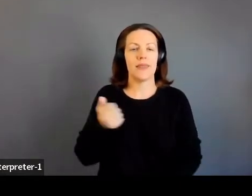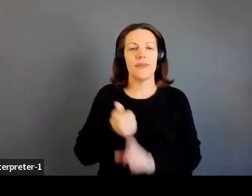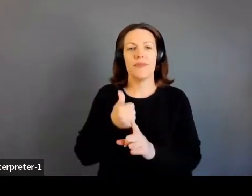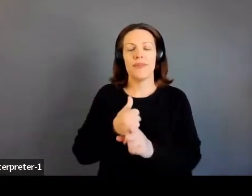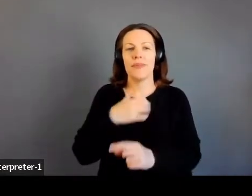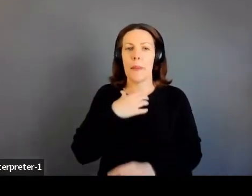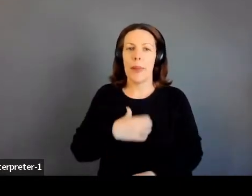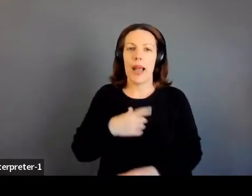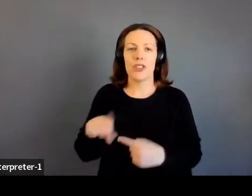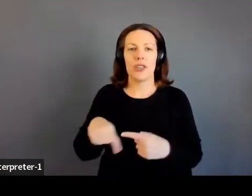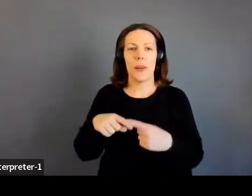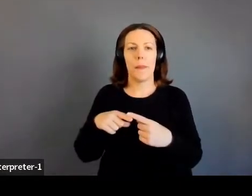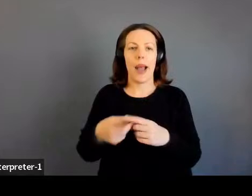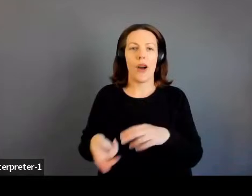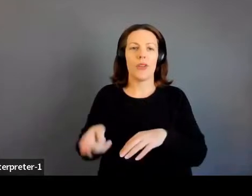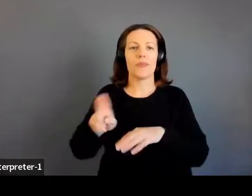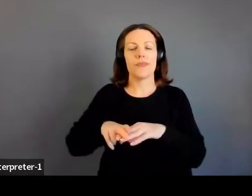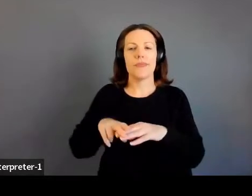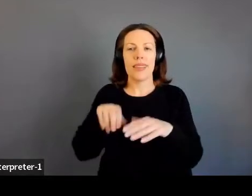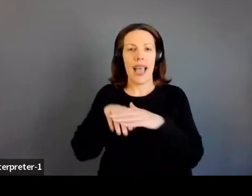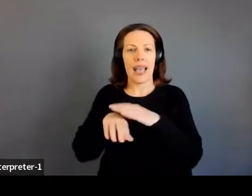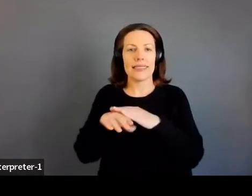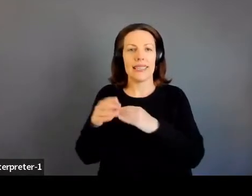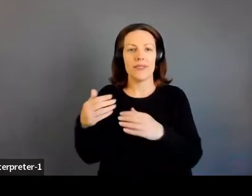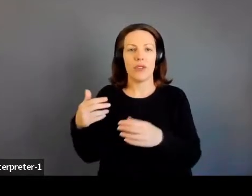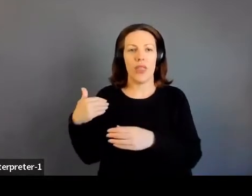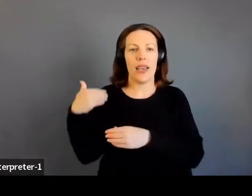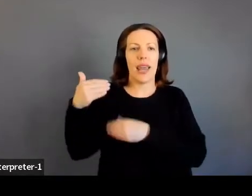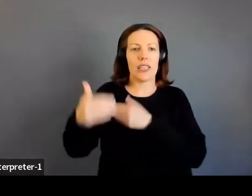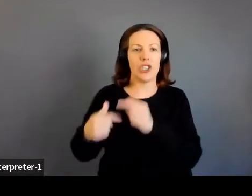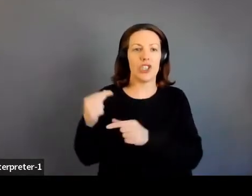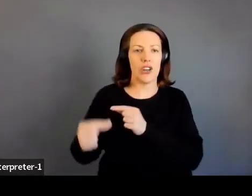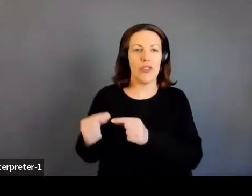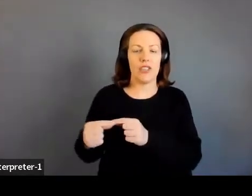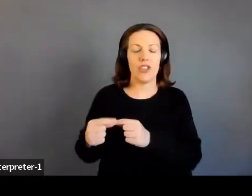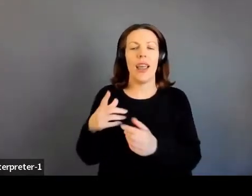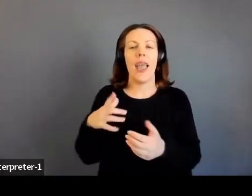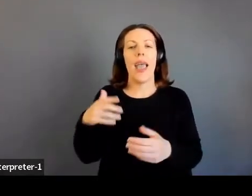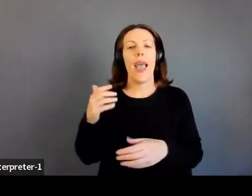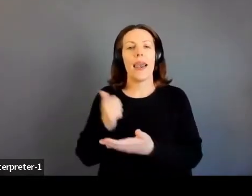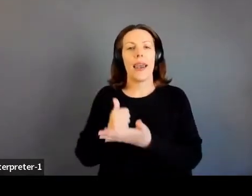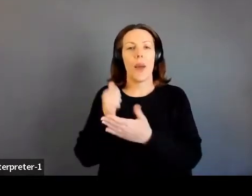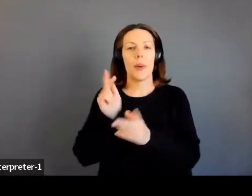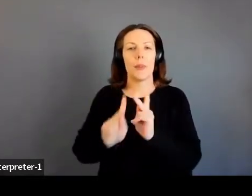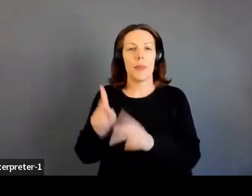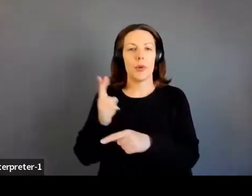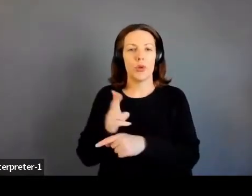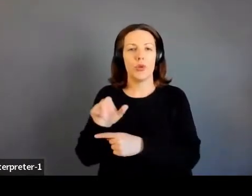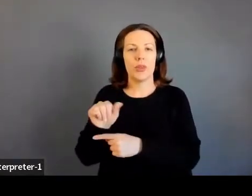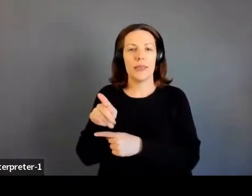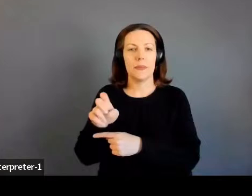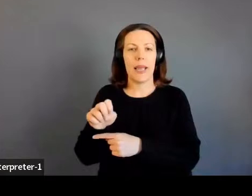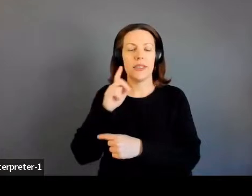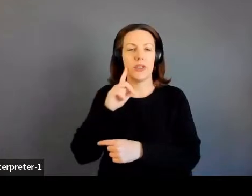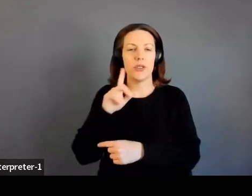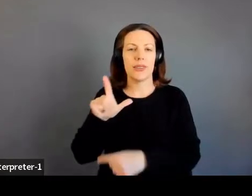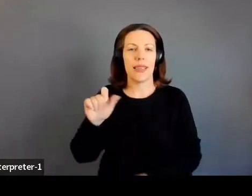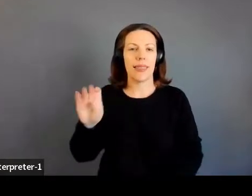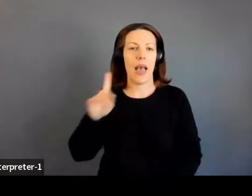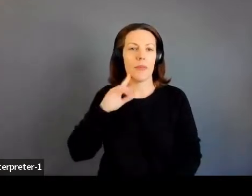access for the next generation and helping researchers use space as a laboratory to benefit humanity.